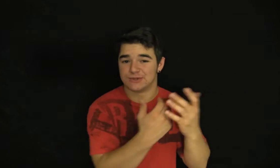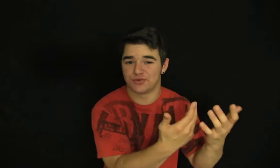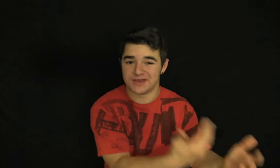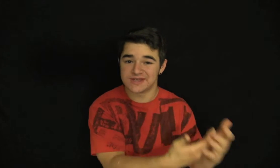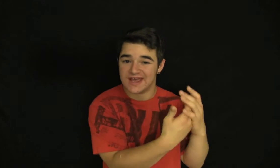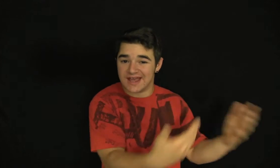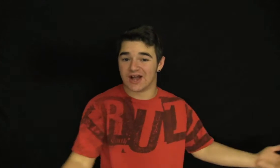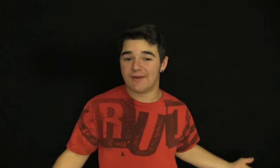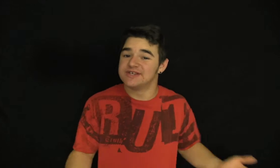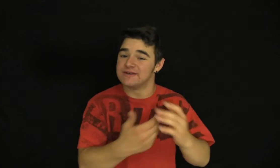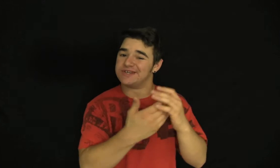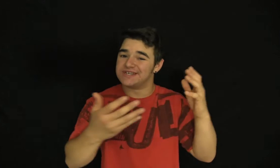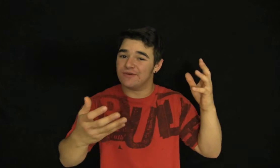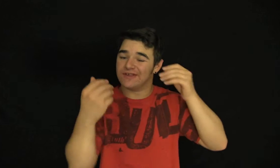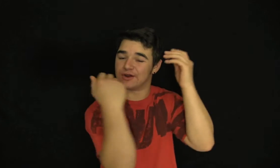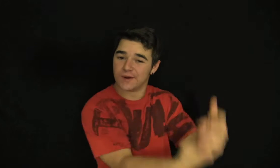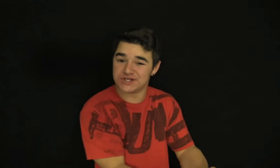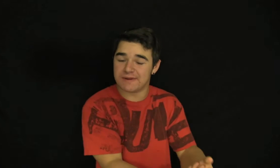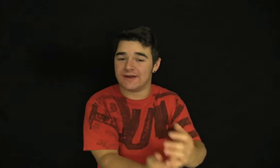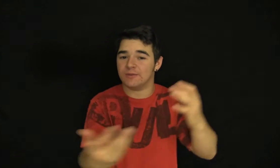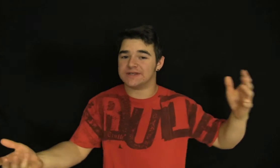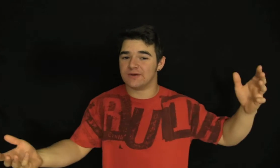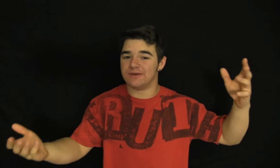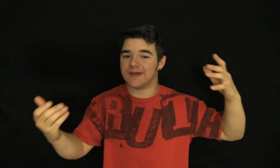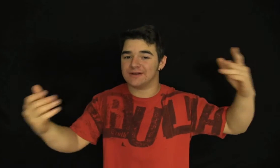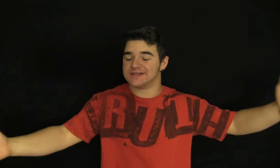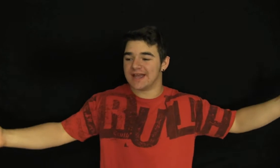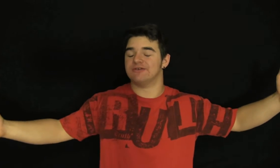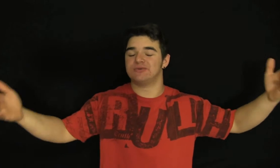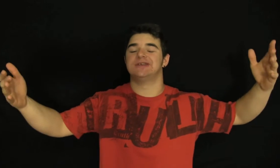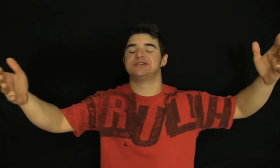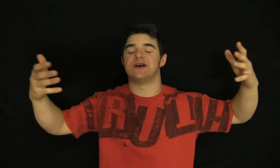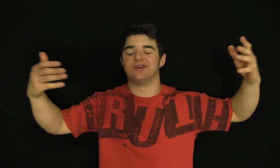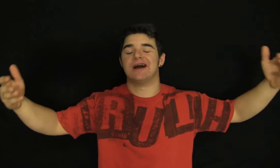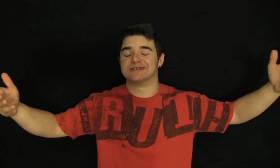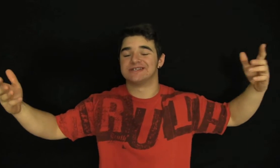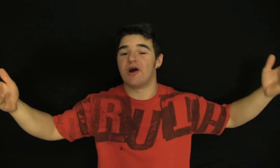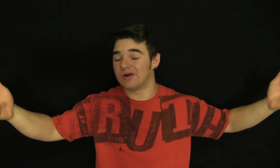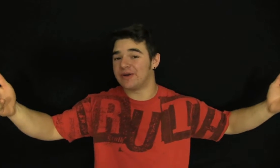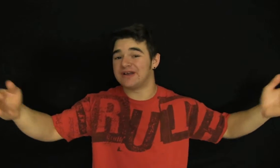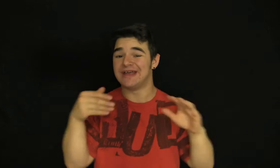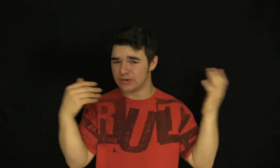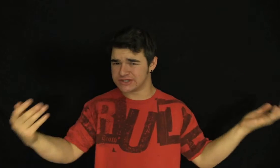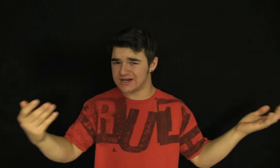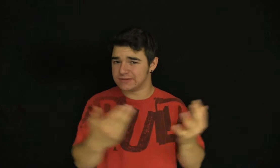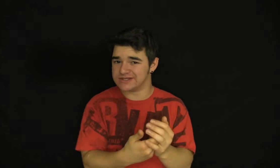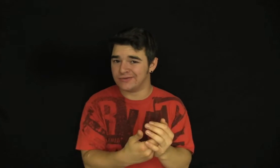spiritual themes in comics, which isn't really like a Christian panel, but it's going to be a panel that's like, hey, there's religious stuff in comics, let's talk about it, which is awesome in its own